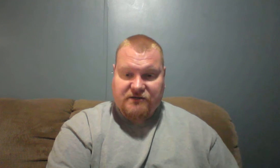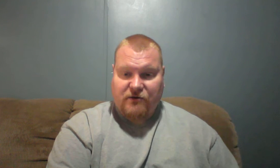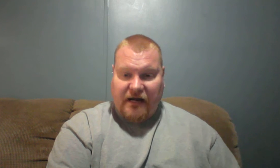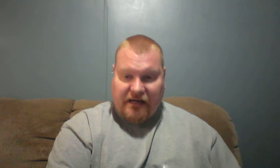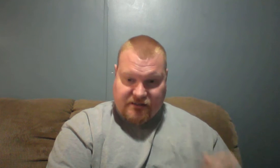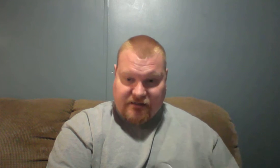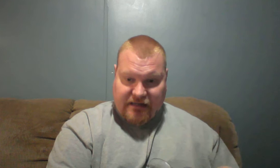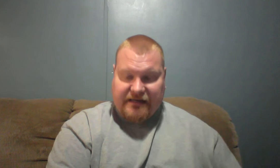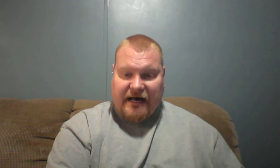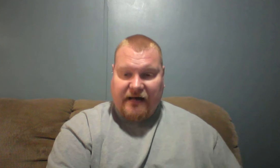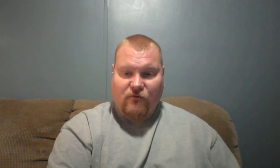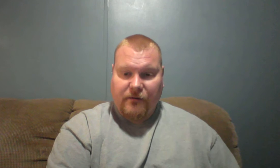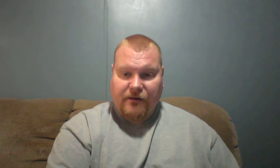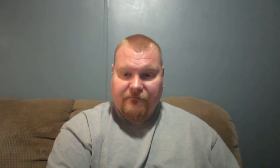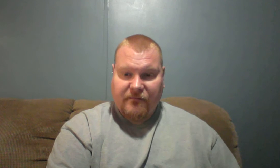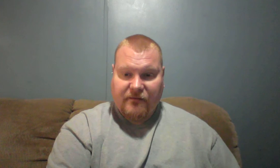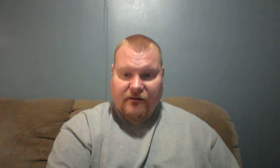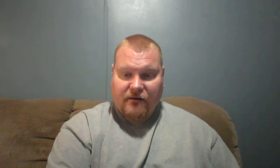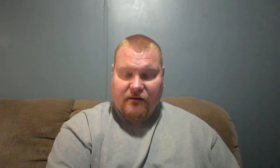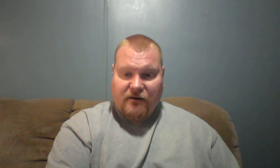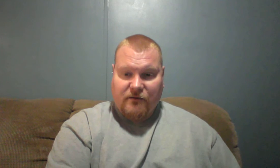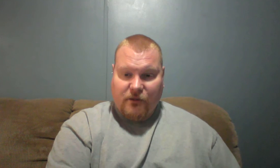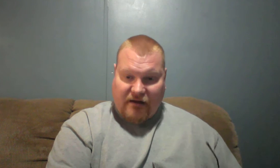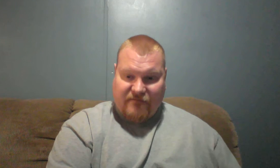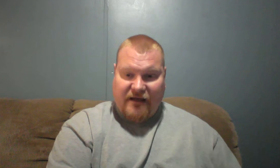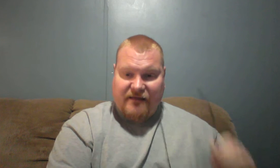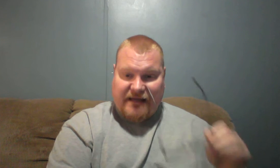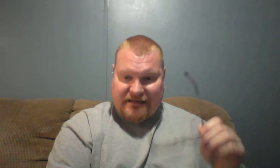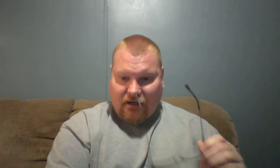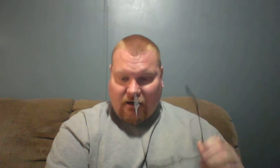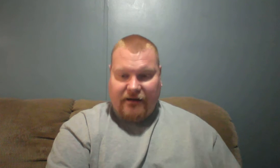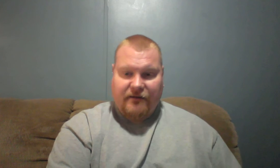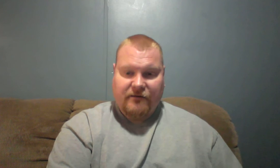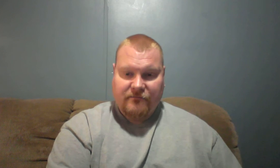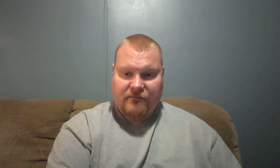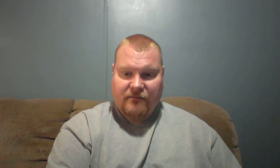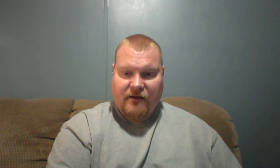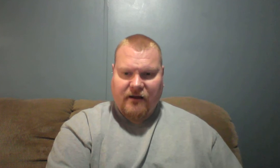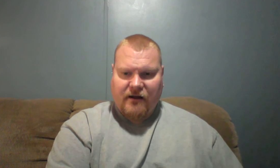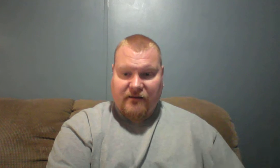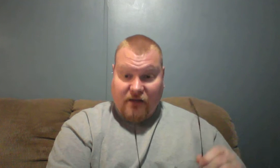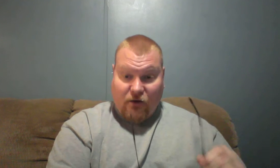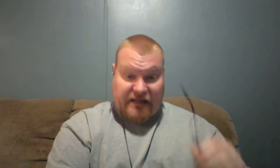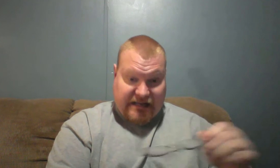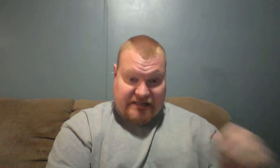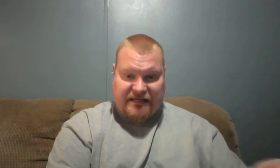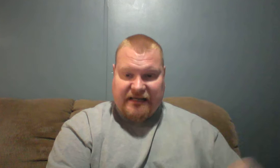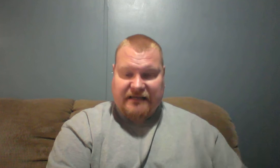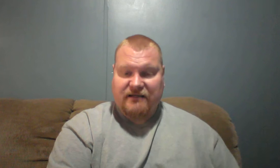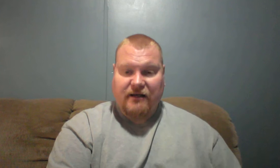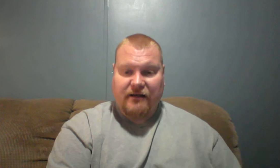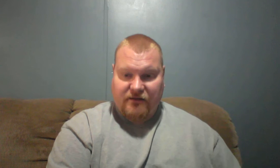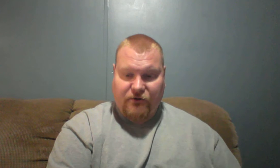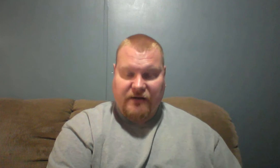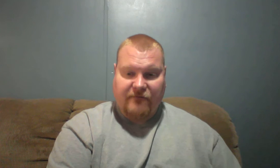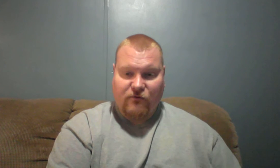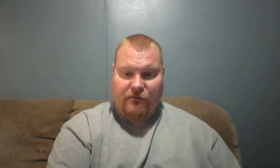Christ that He died for me. Put my faith in God knowing that He sent His Son to die for me